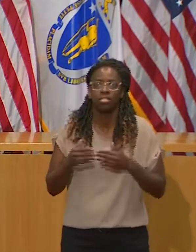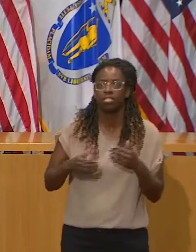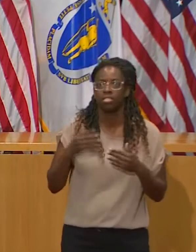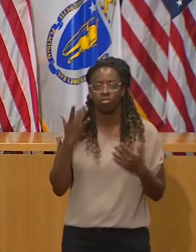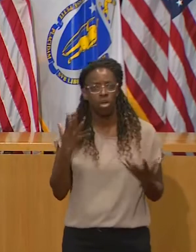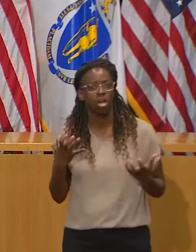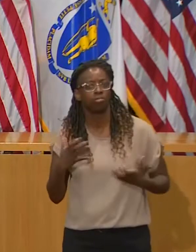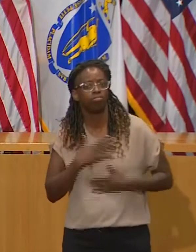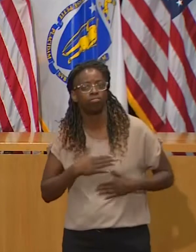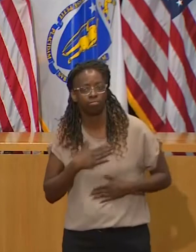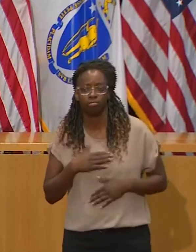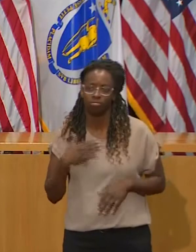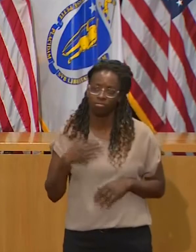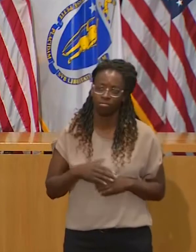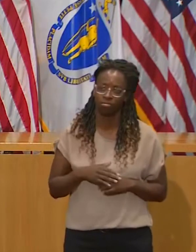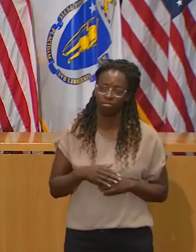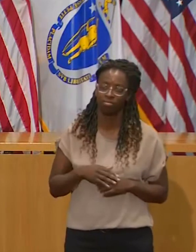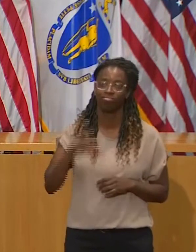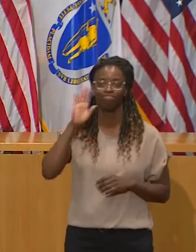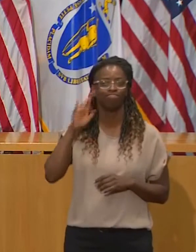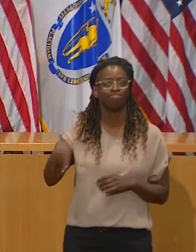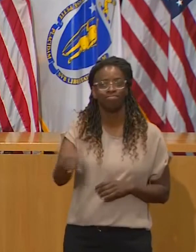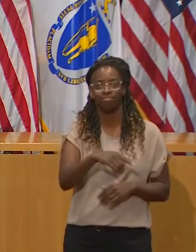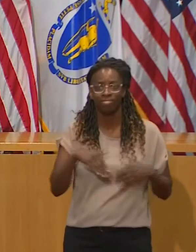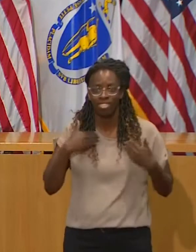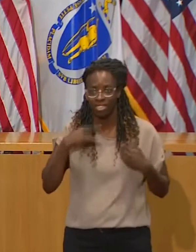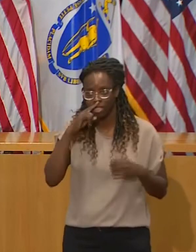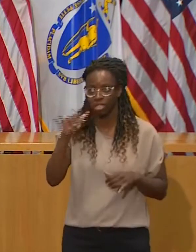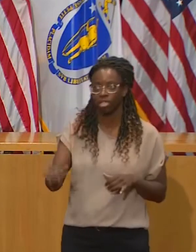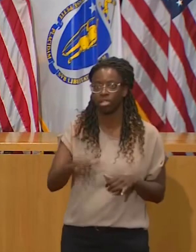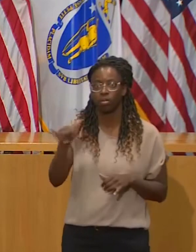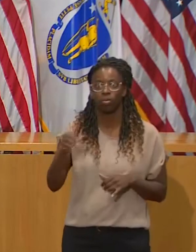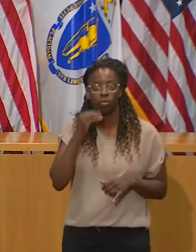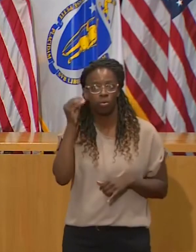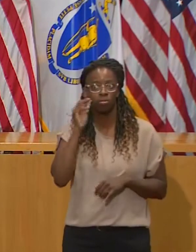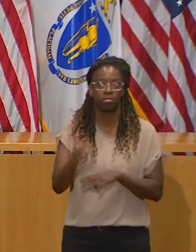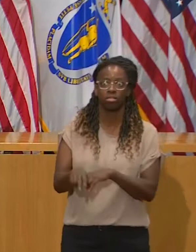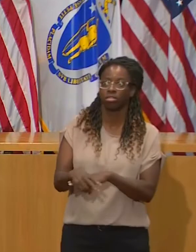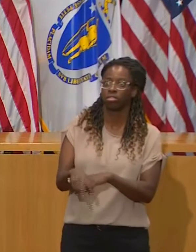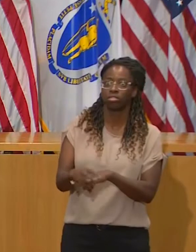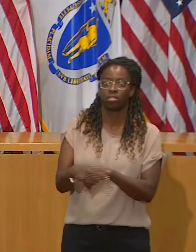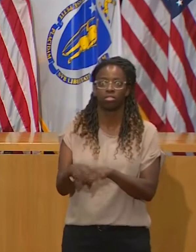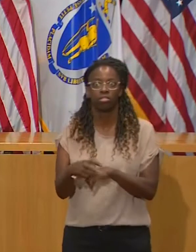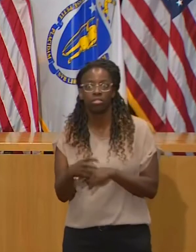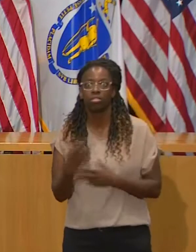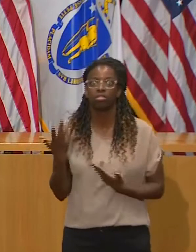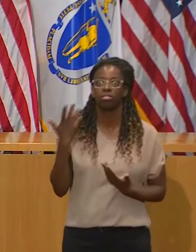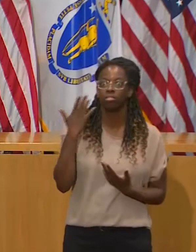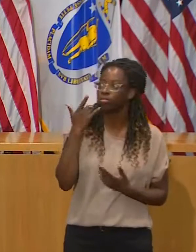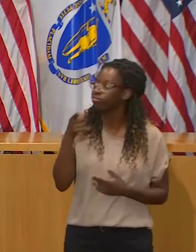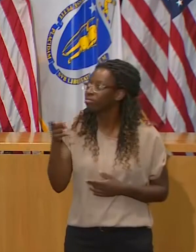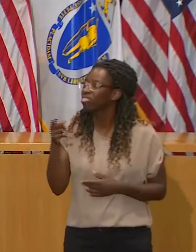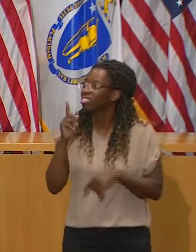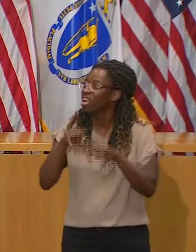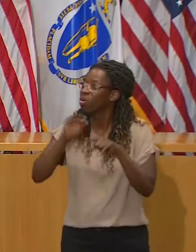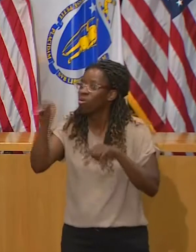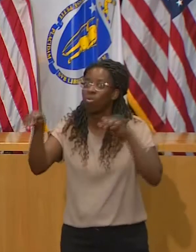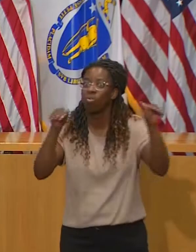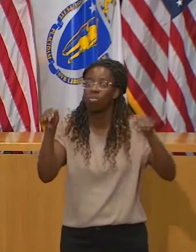the same chance to socialize with their friends that they once did. But we've worked hard to open up most of our economy